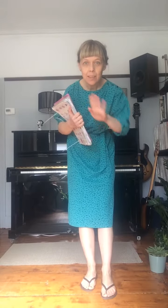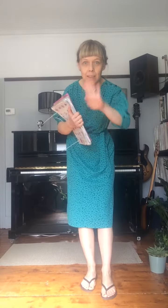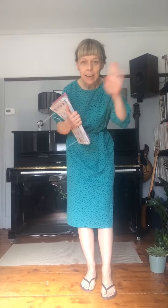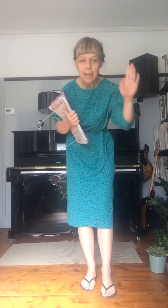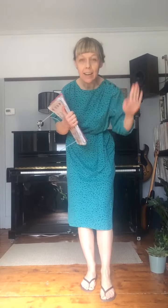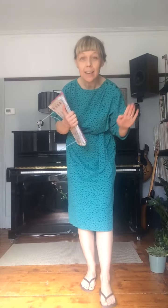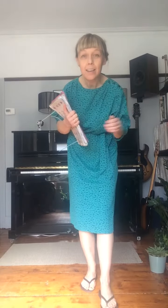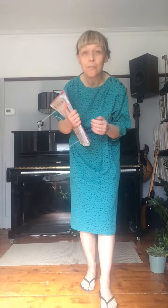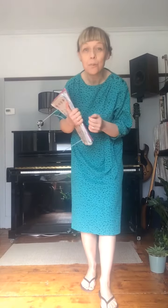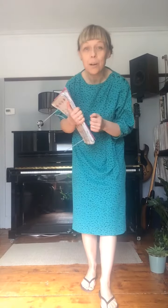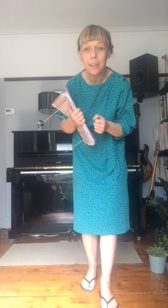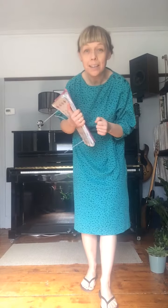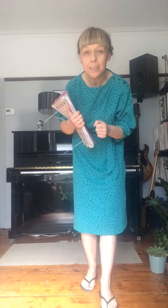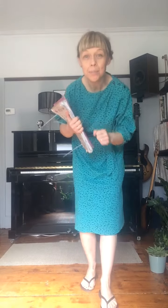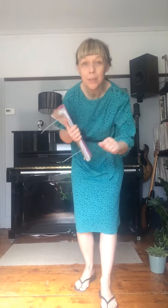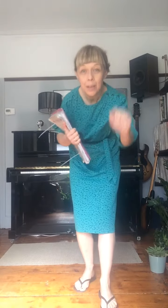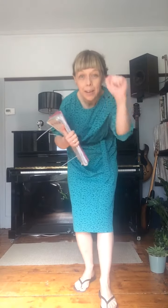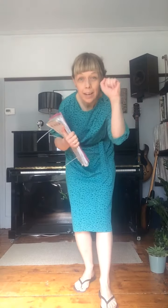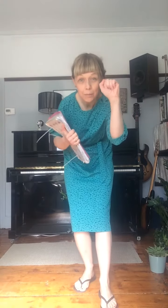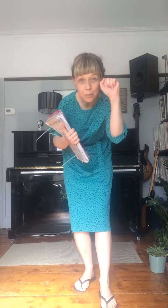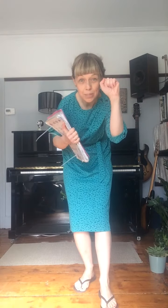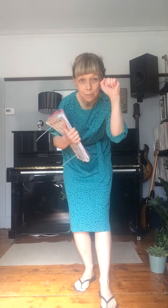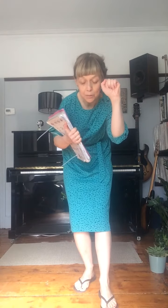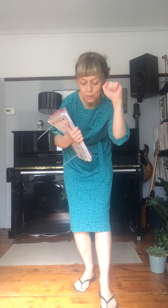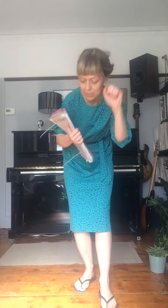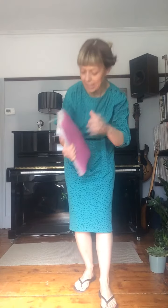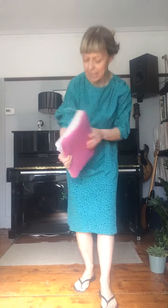Hi everyone! I've got something to say.